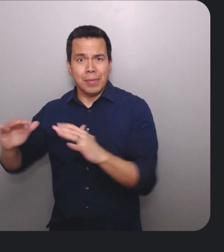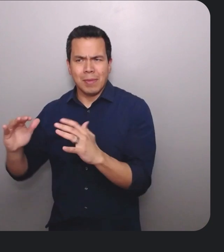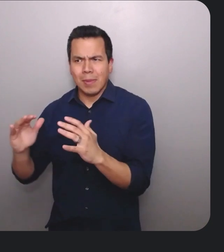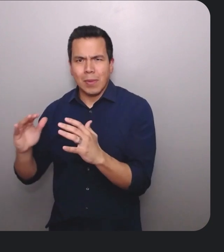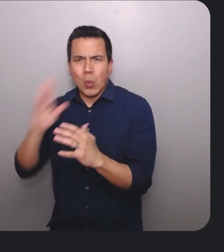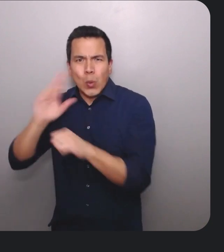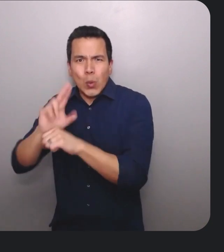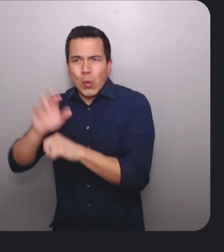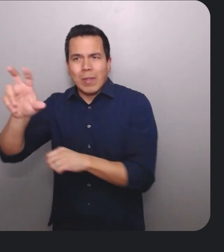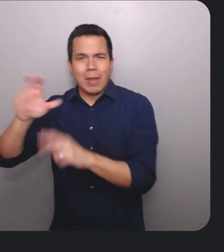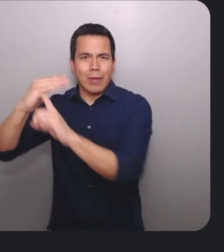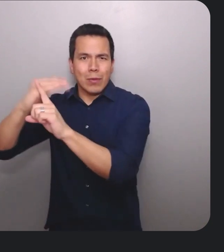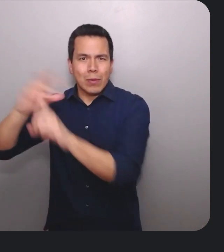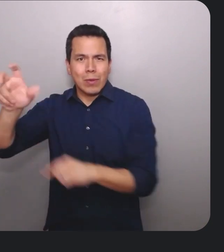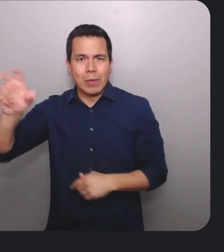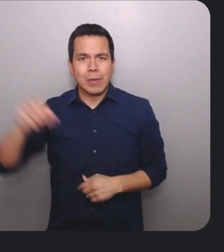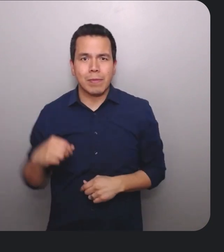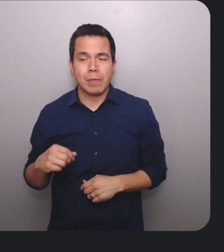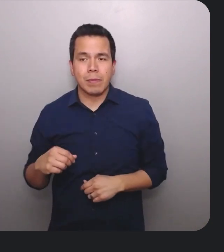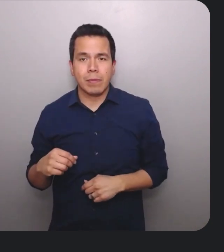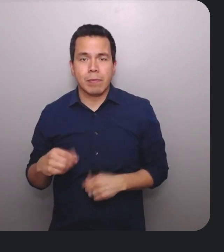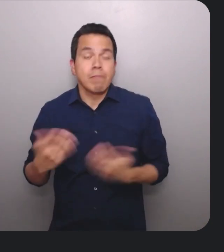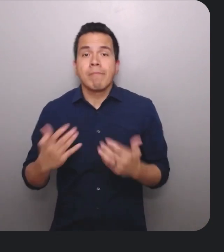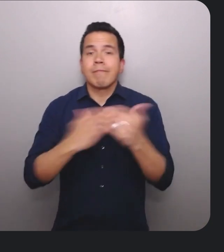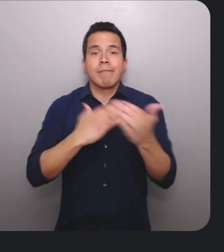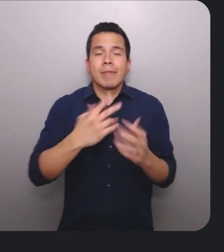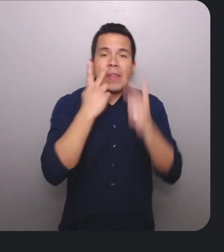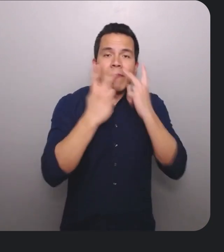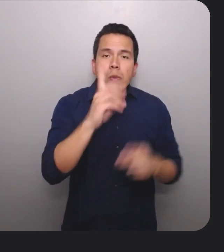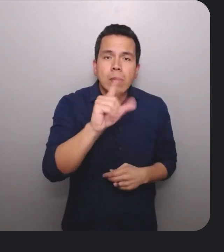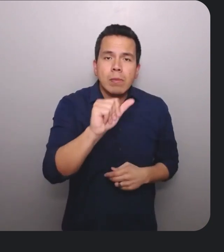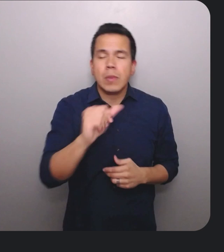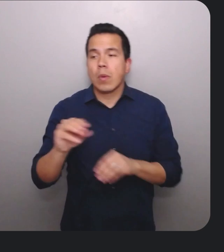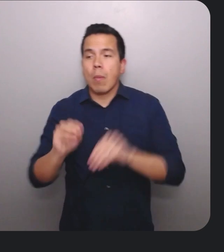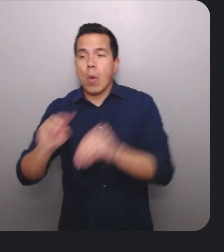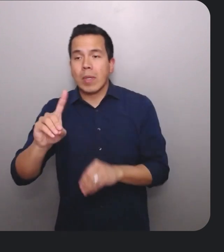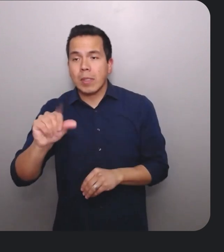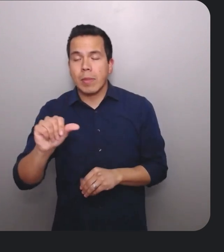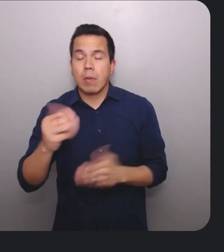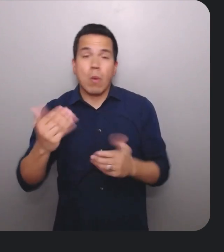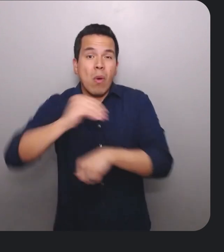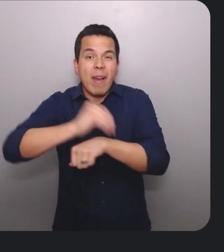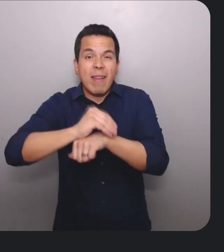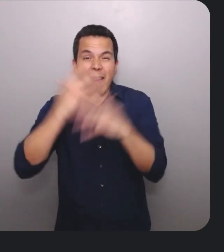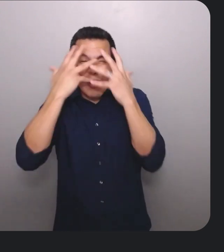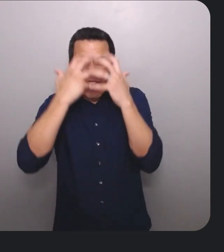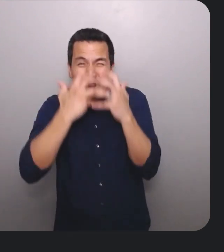Whether the individual has a visual impairment, motor impairment, is turning it on at night in a dark room while half